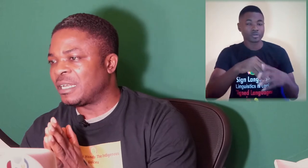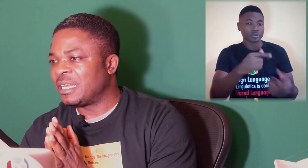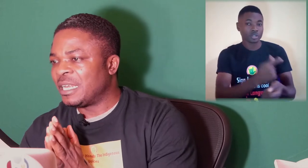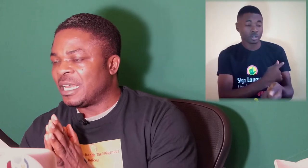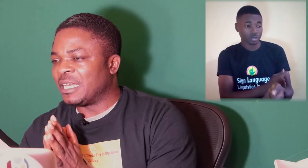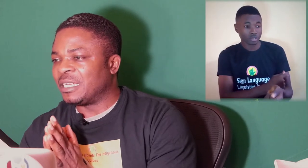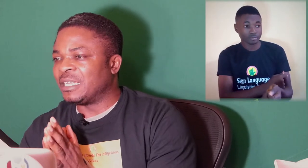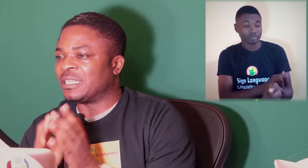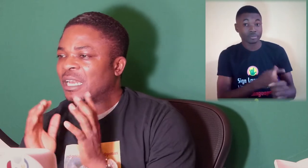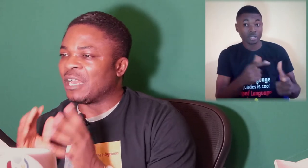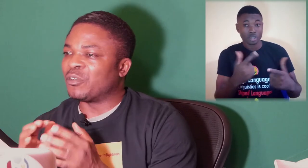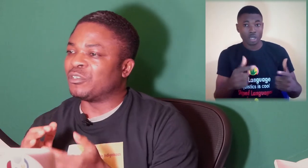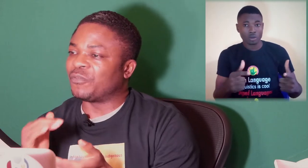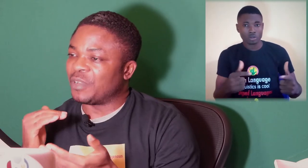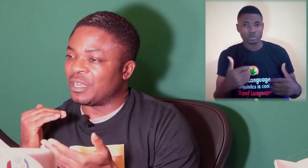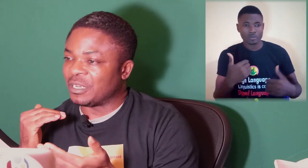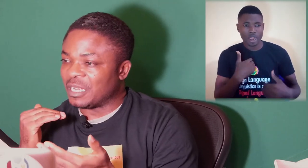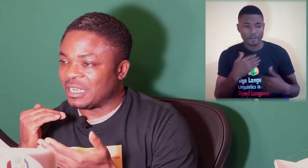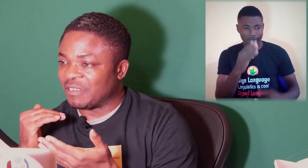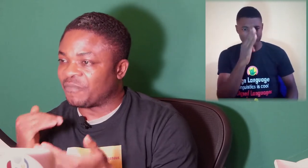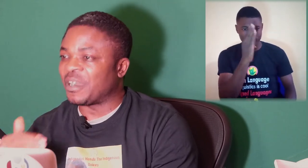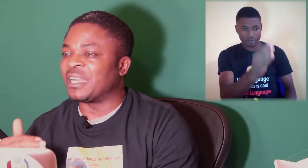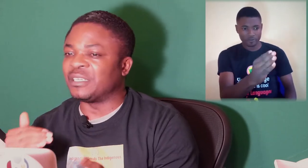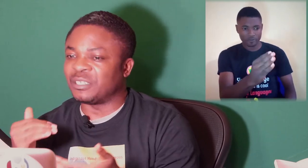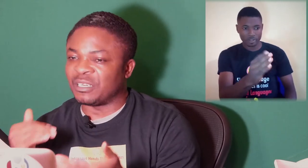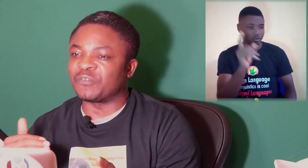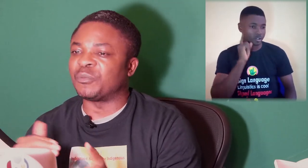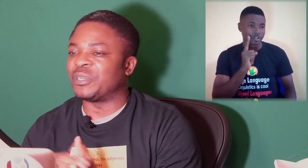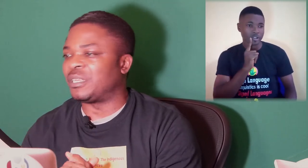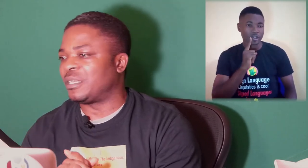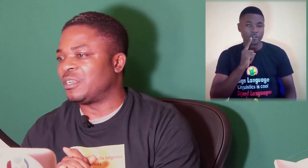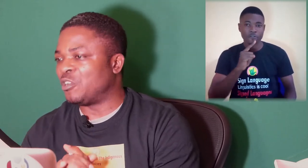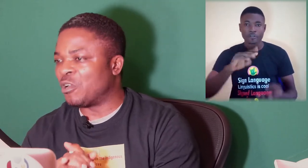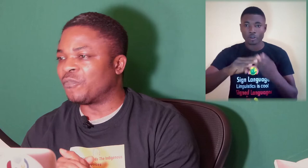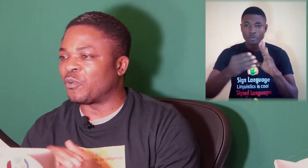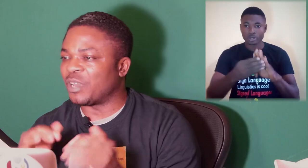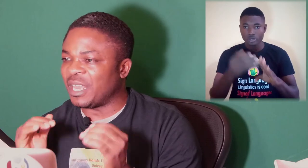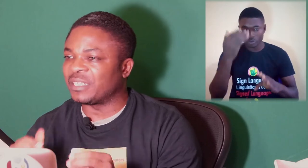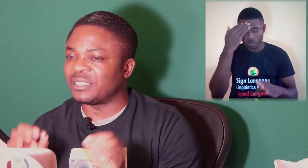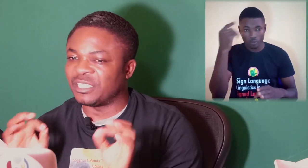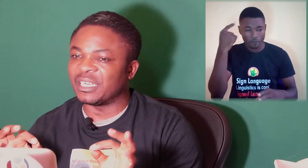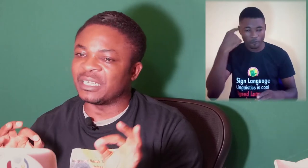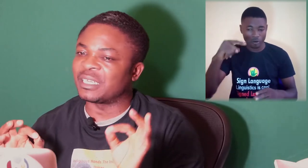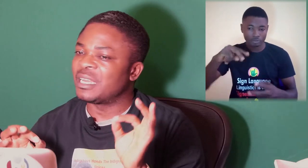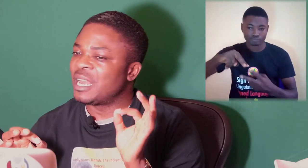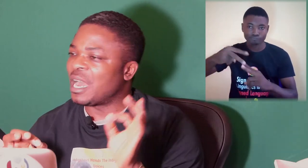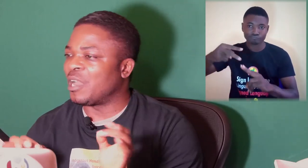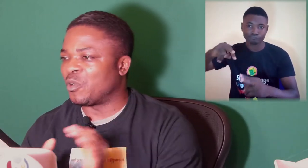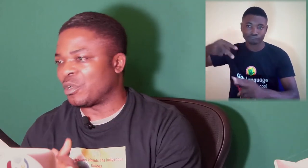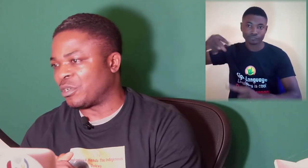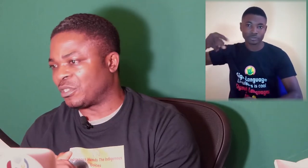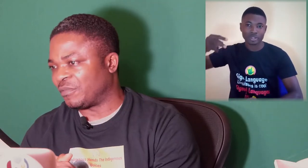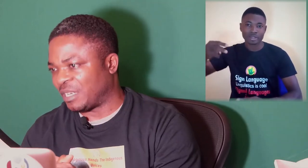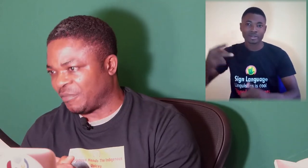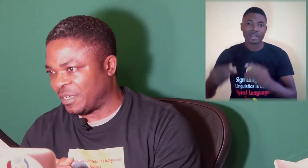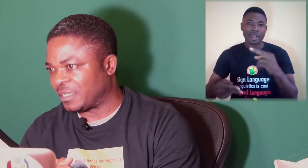And it is a language of a defined deaf community known for its genetic high occurrence of deafness.